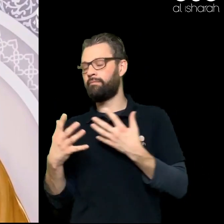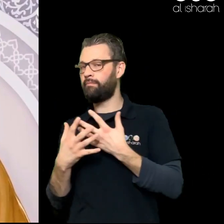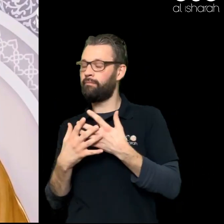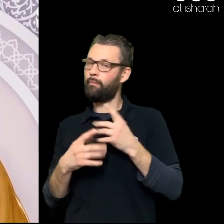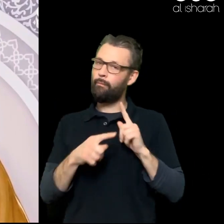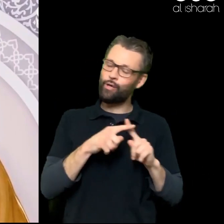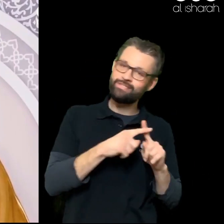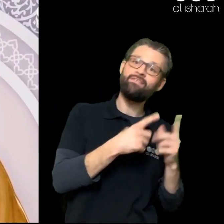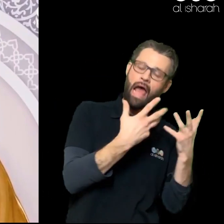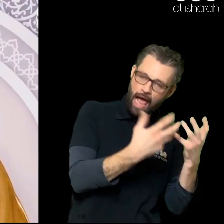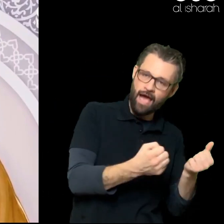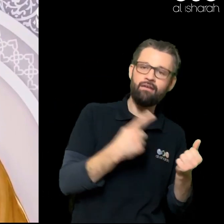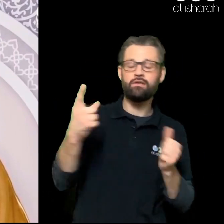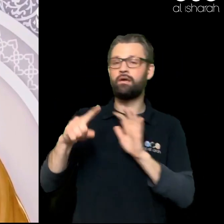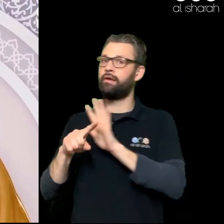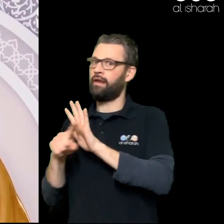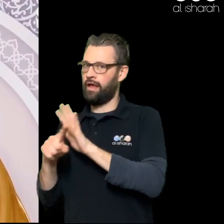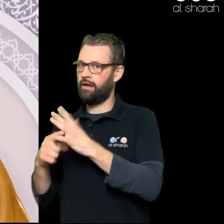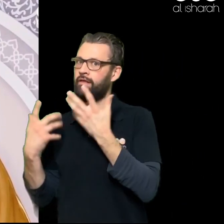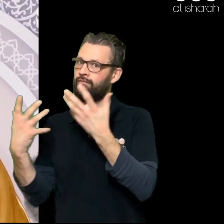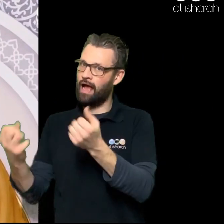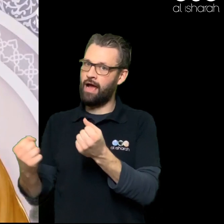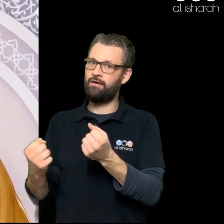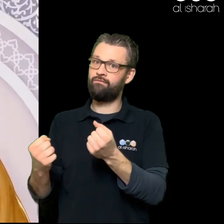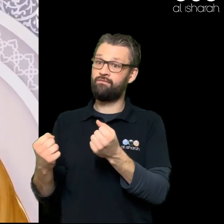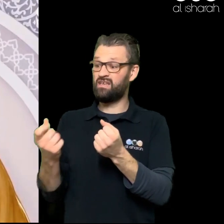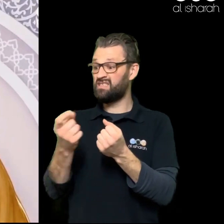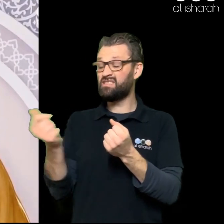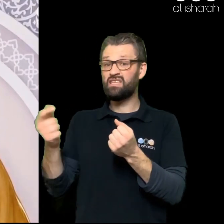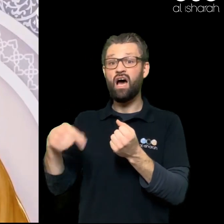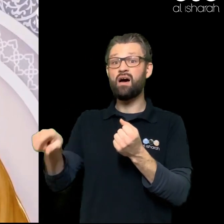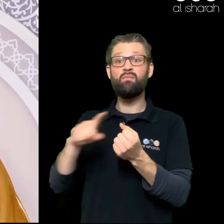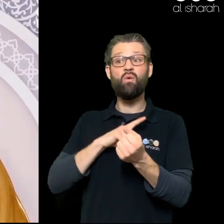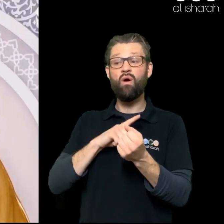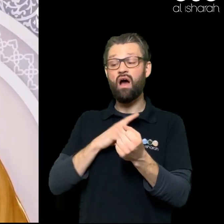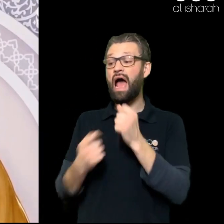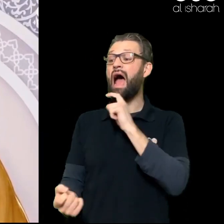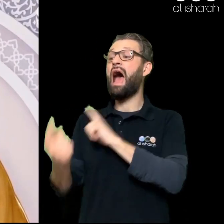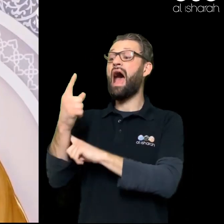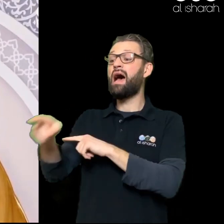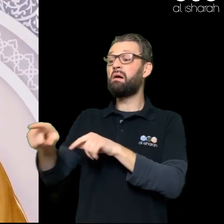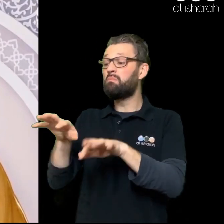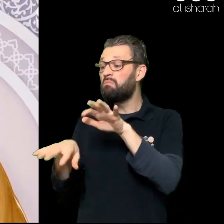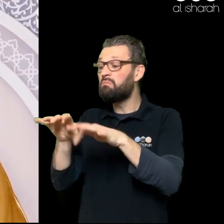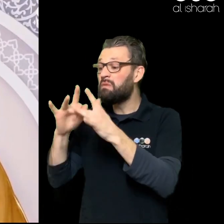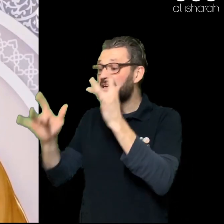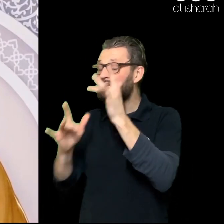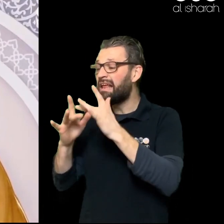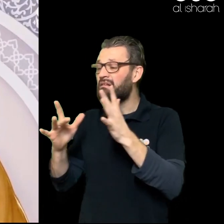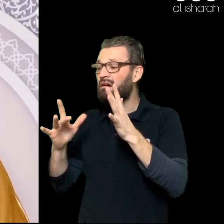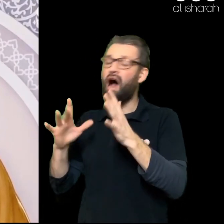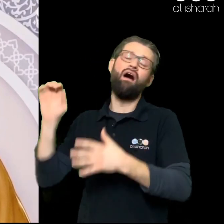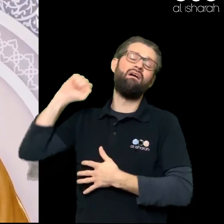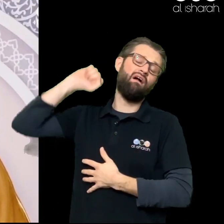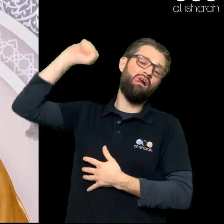income Of their parents Or their own income Or that of their spouses Or what they could afford Or not afford Allah